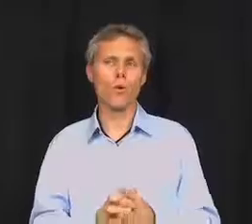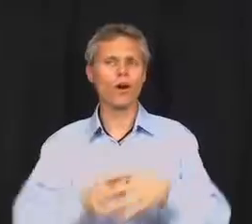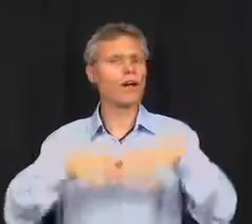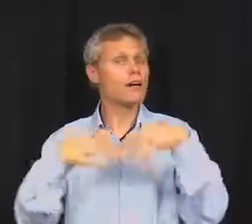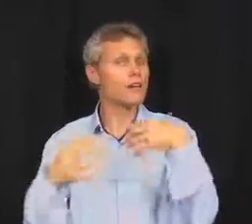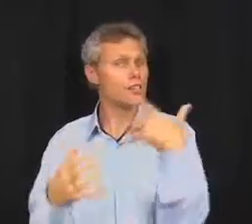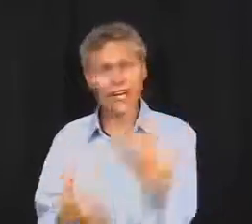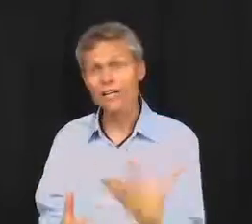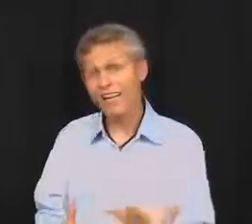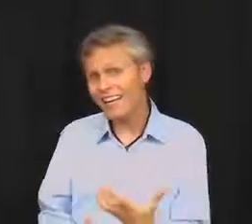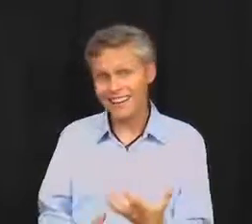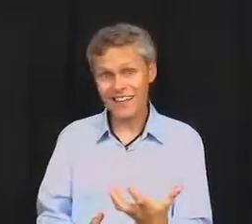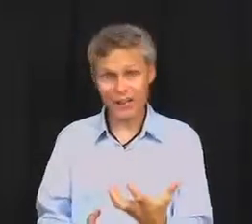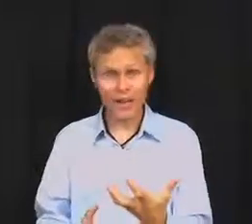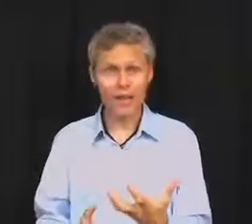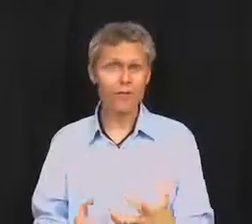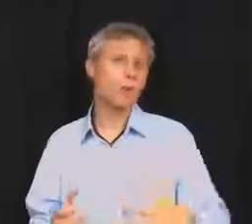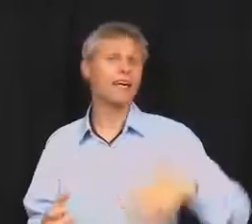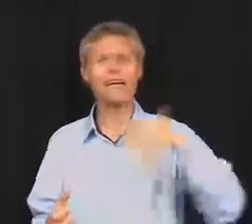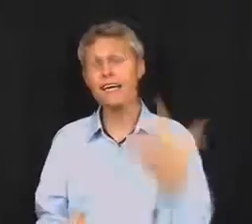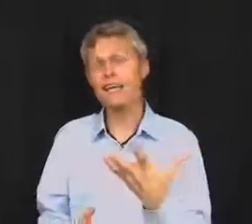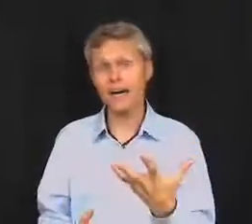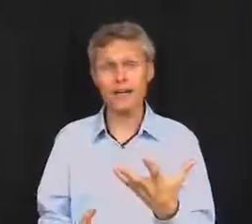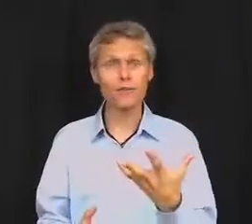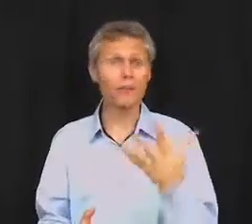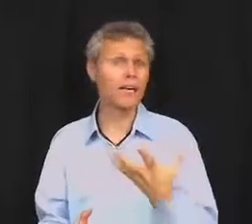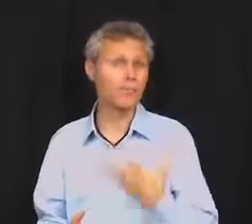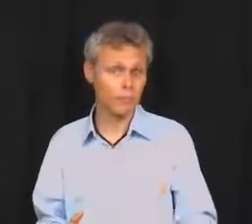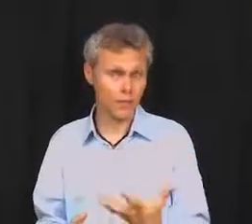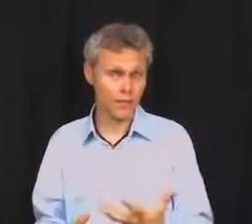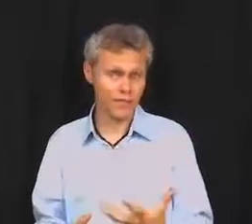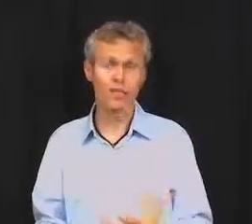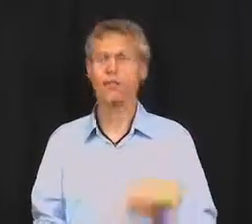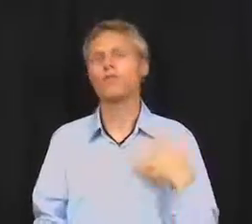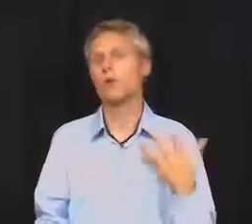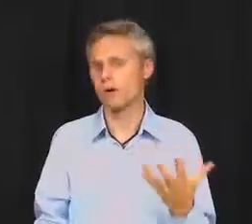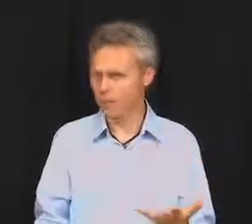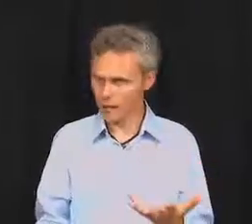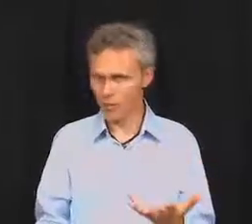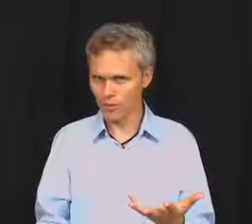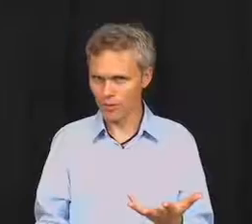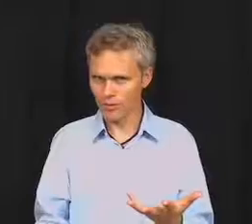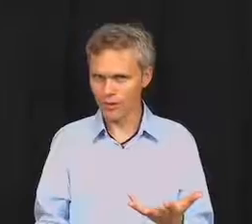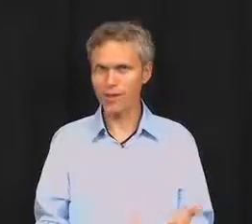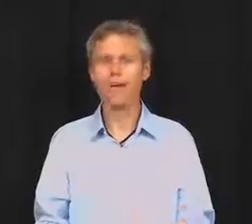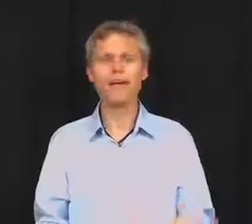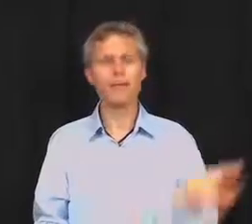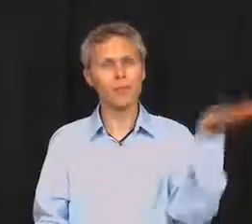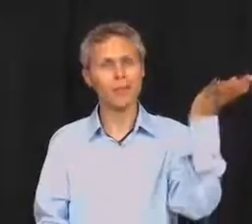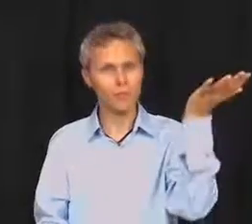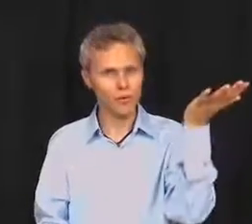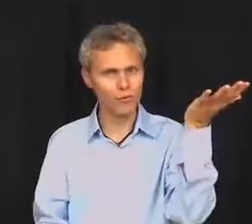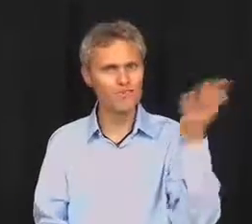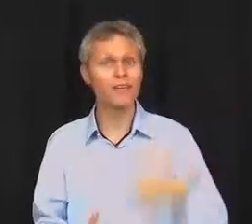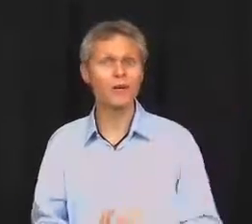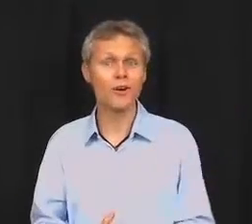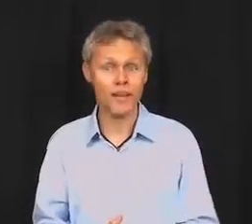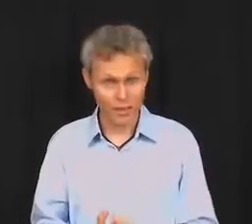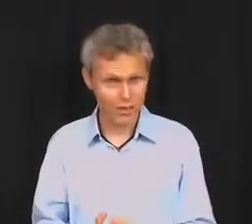changing anything in your life, for making any kind of big improvement. For example, making a big improvement in your English